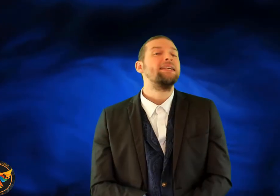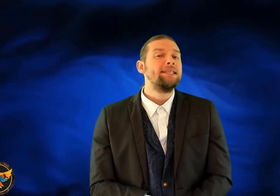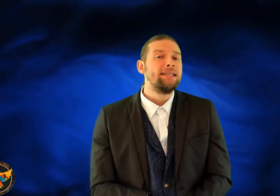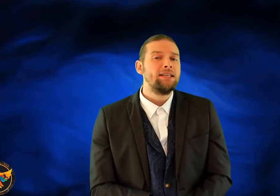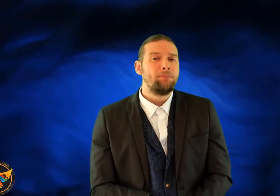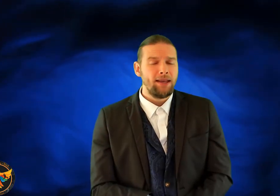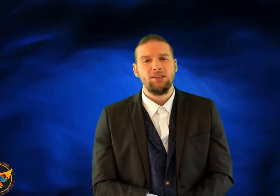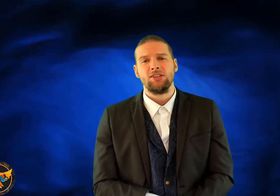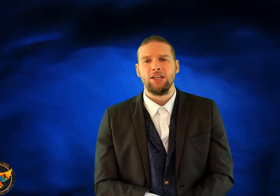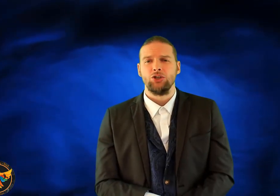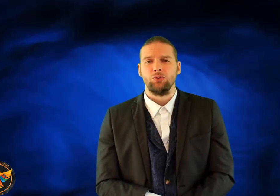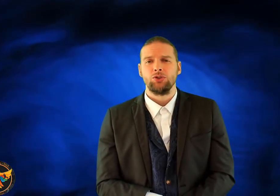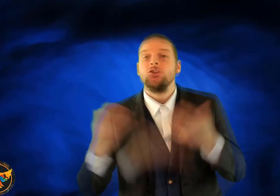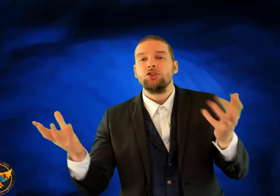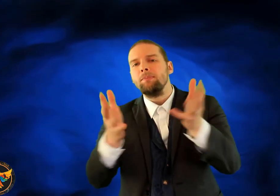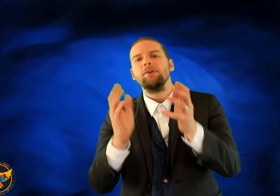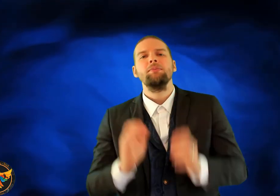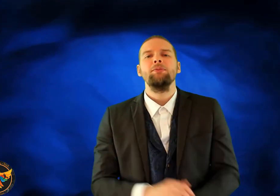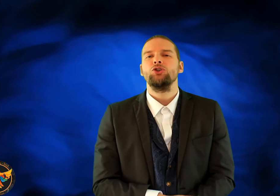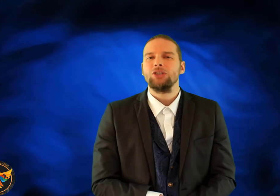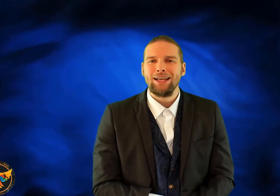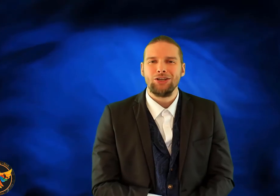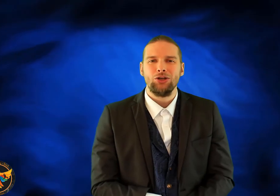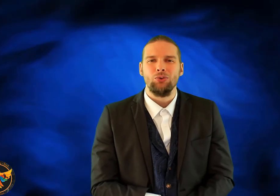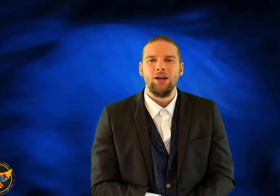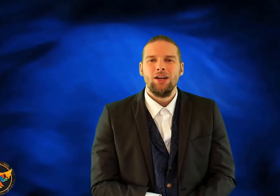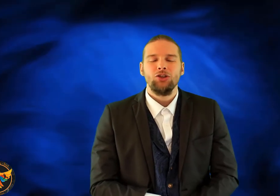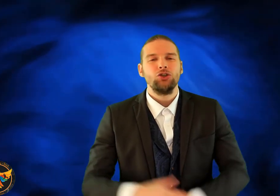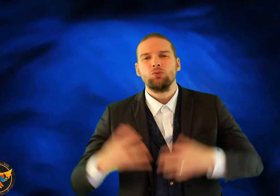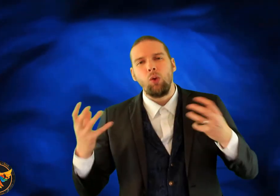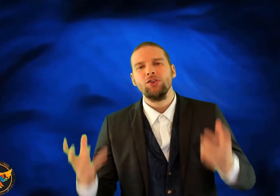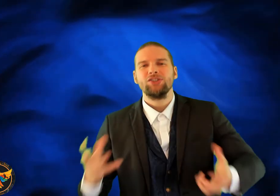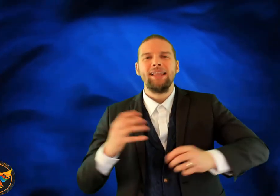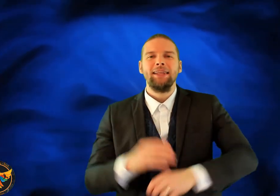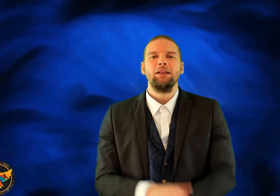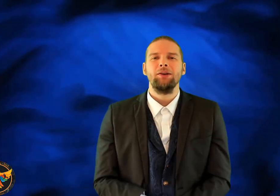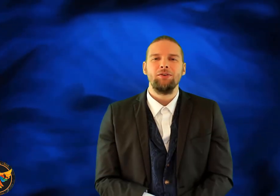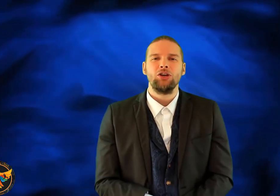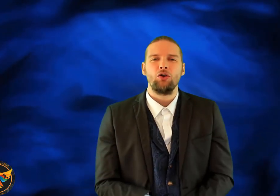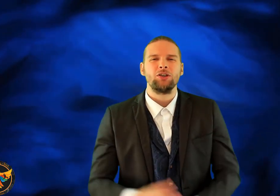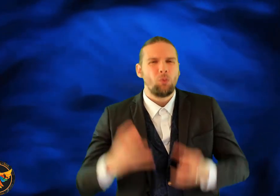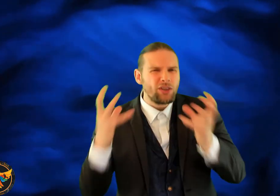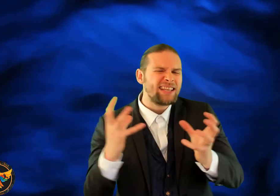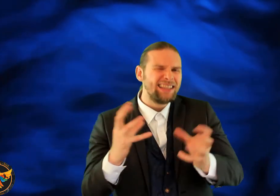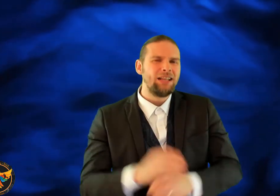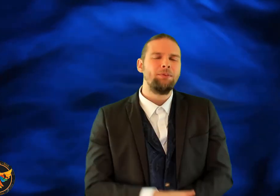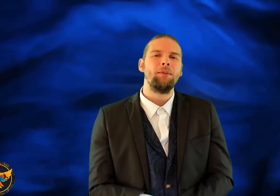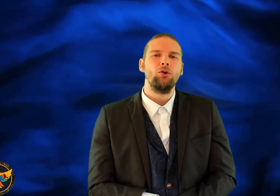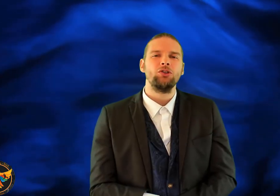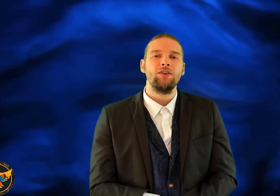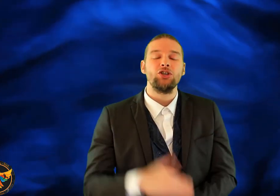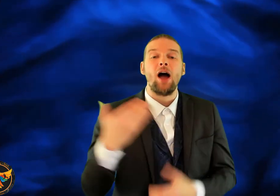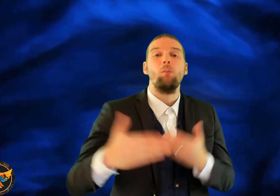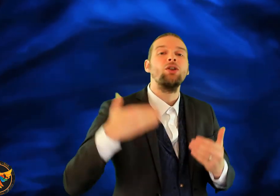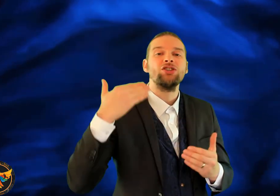day-to-day dependency issues, to somebody maybe just like you that just wants that little bit of encouragement, wants that little bit of motivation, and wants